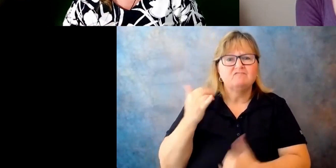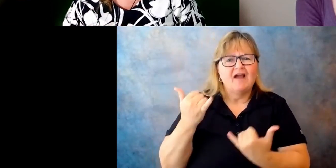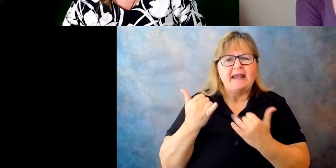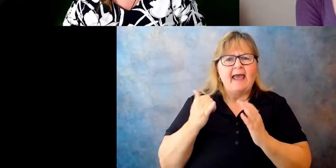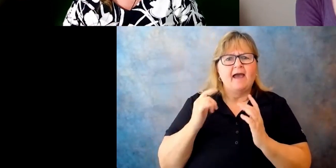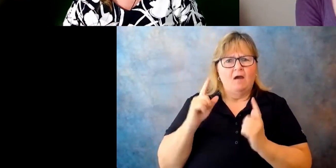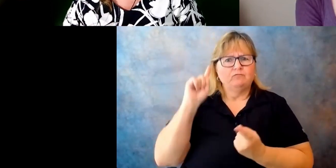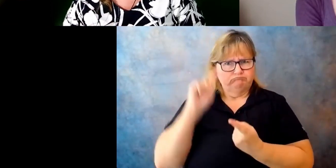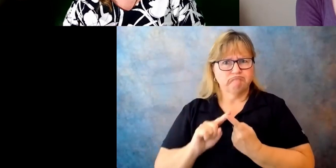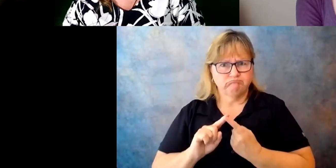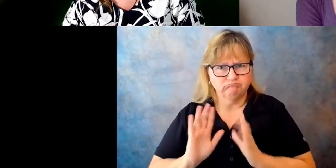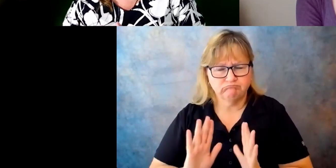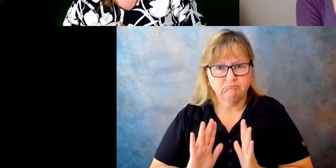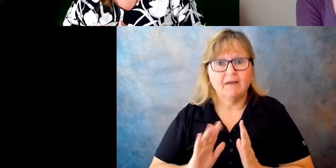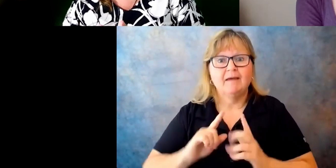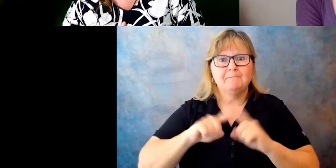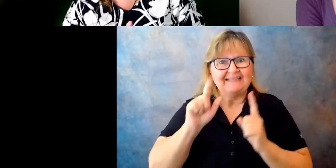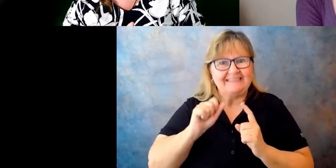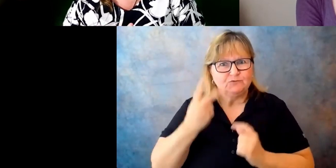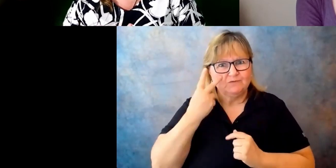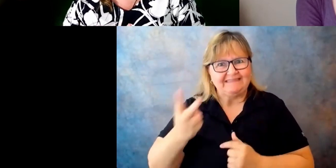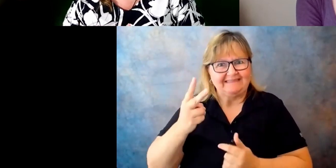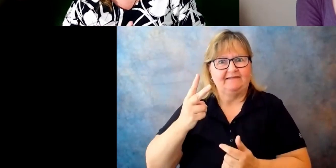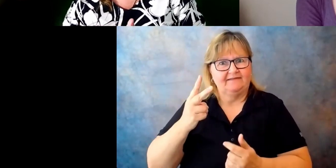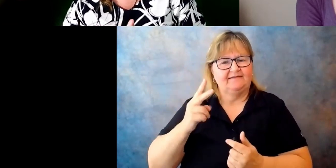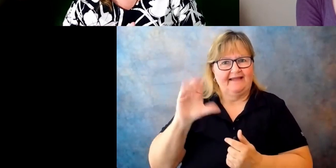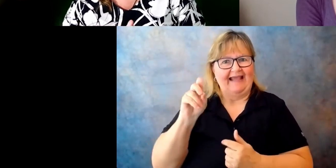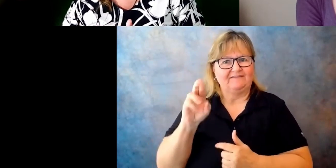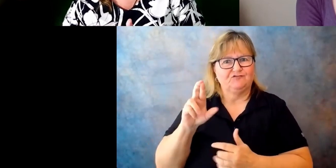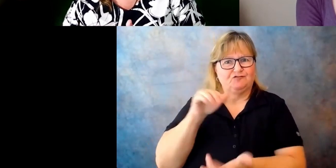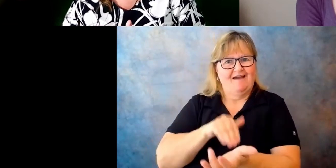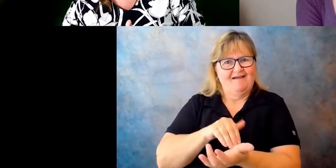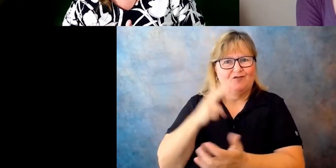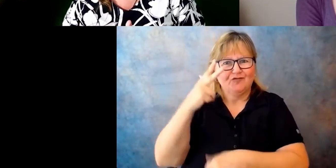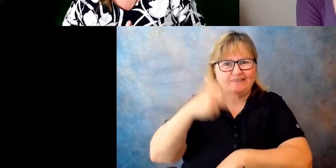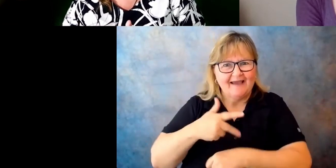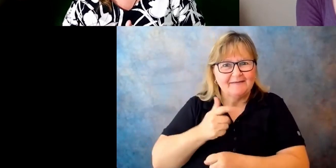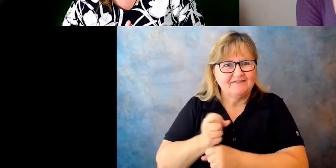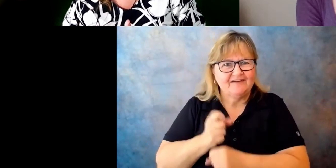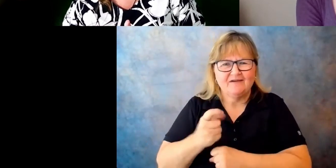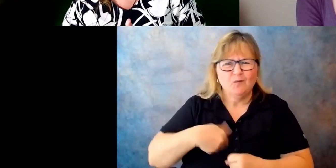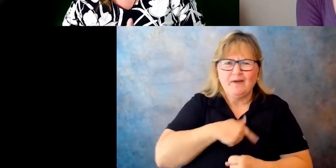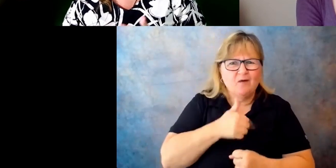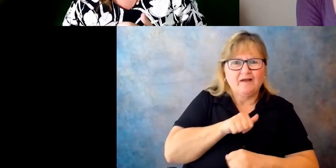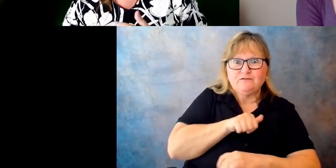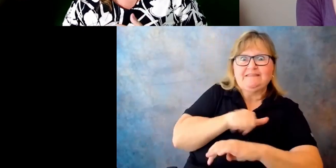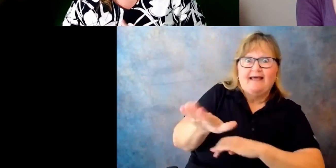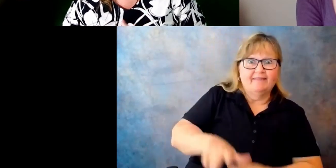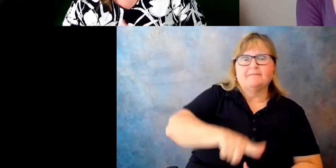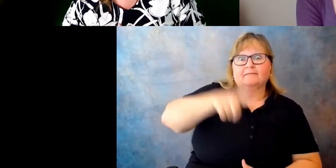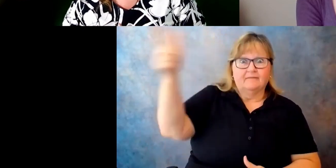you know, several times a year. We don't want to put them in a position where we send them to a base overseas. And,